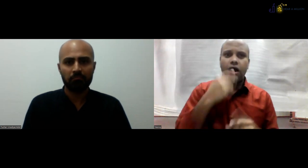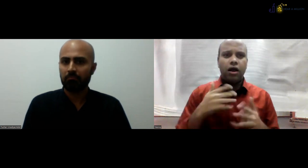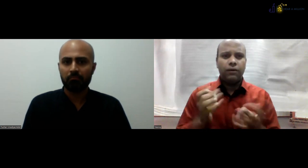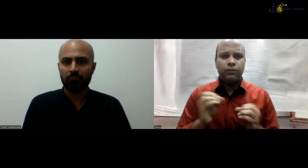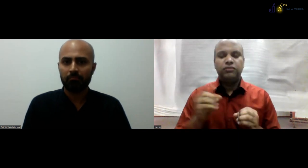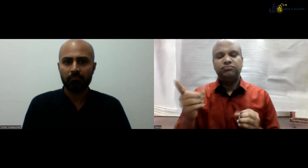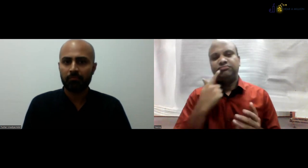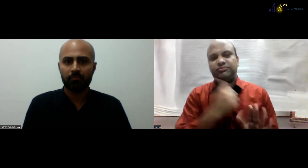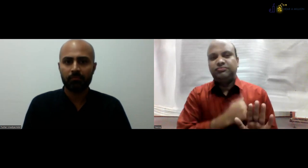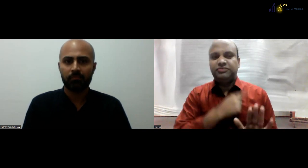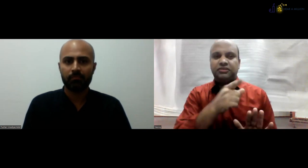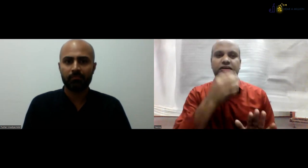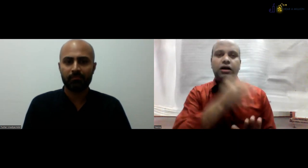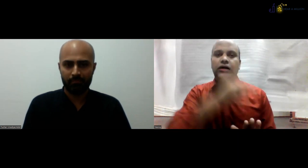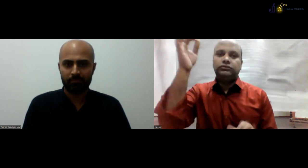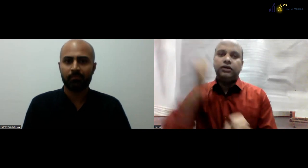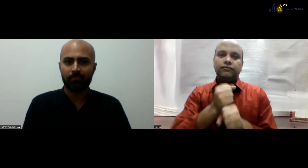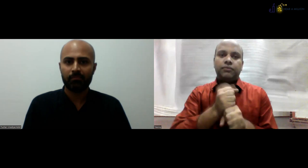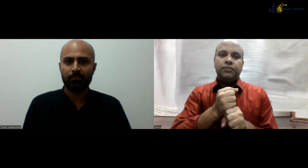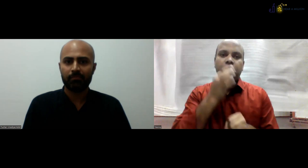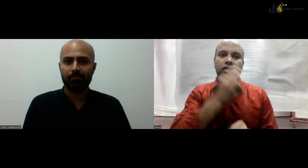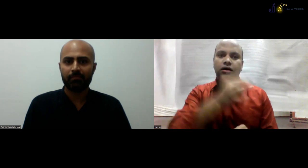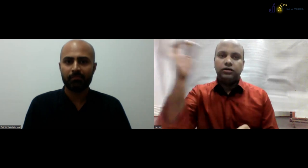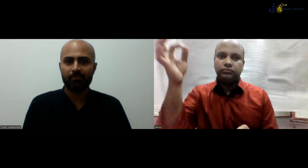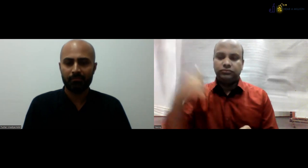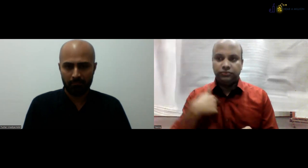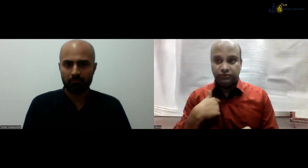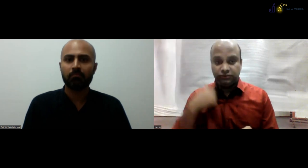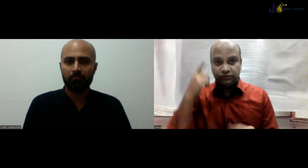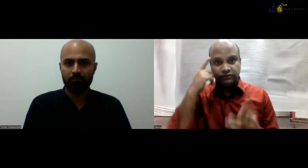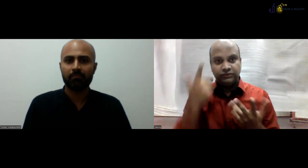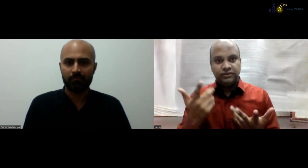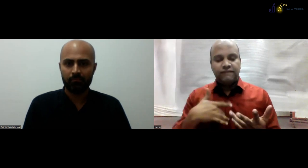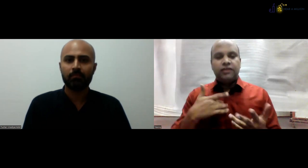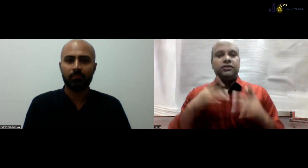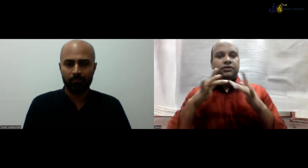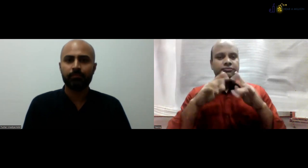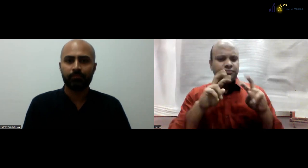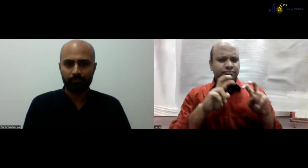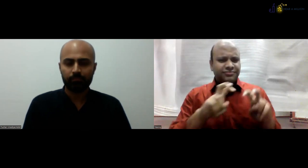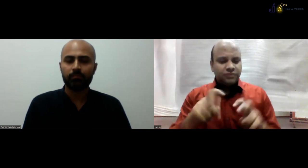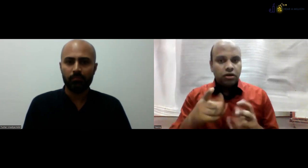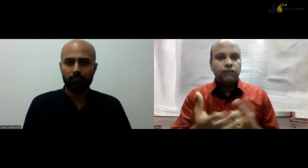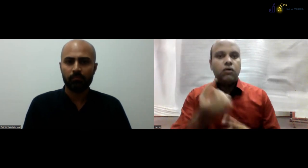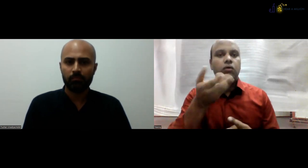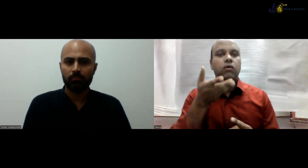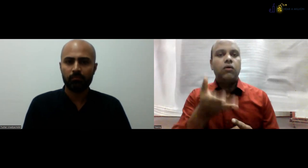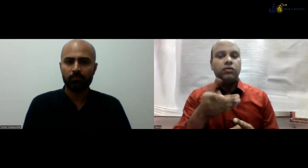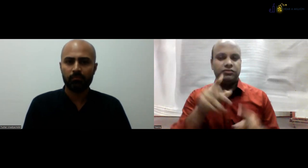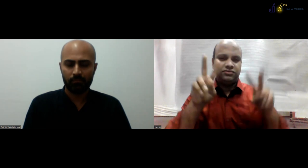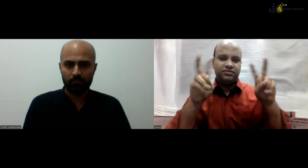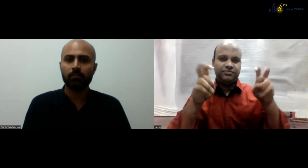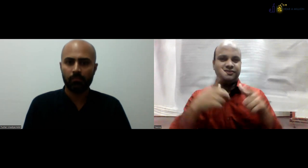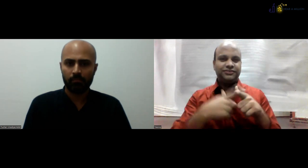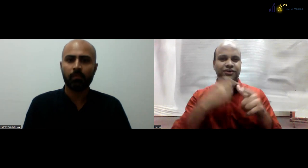it's our language, ISL. I don't know how to upgrade and how to do such